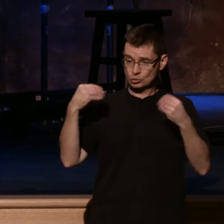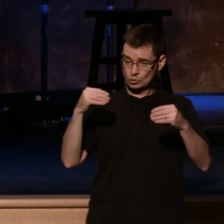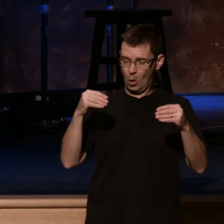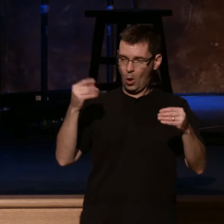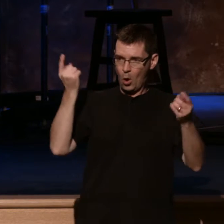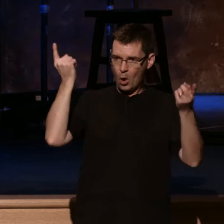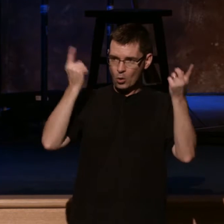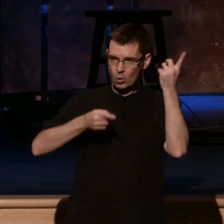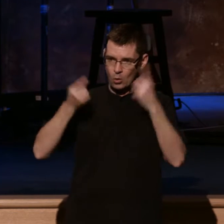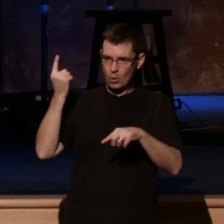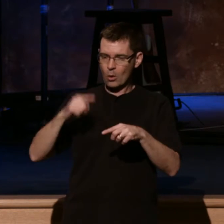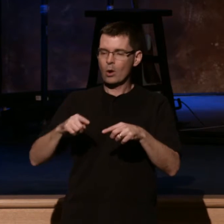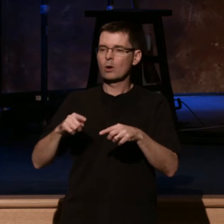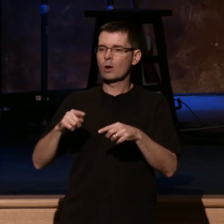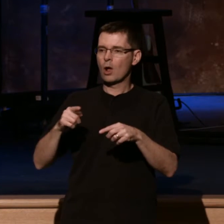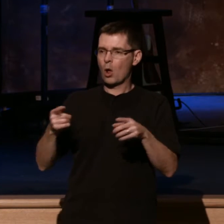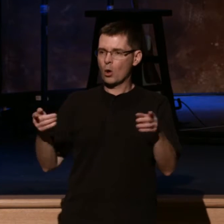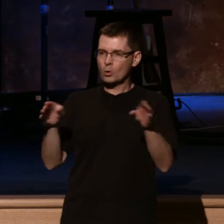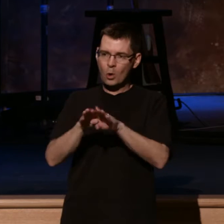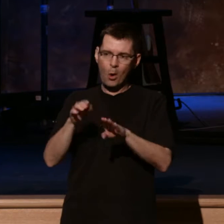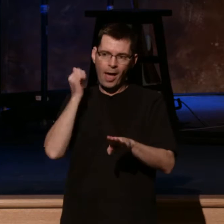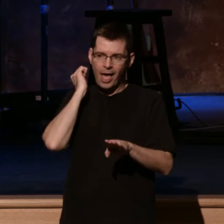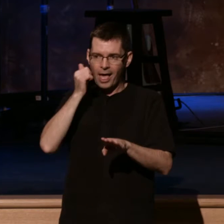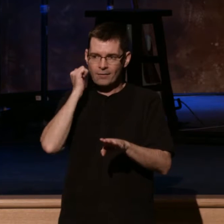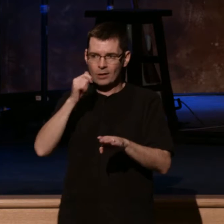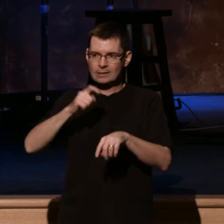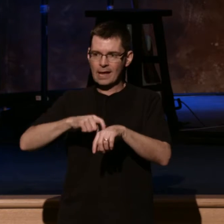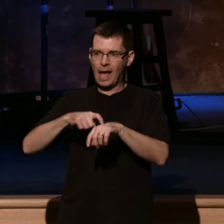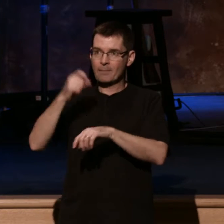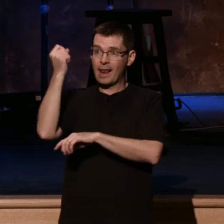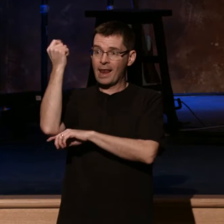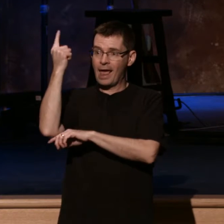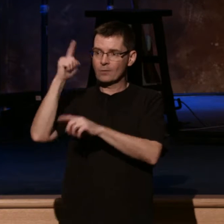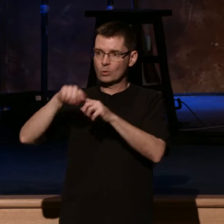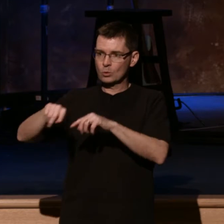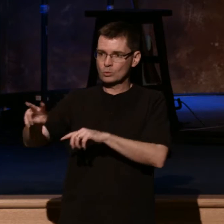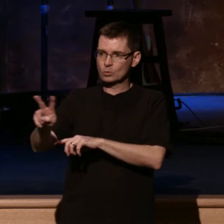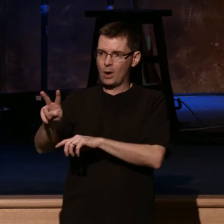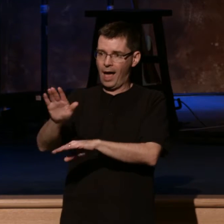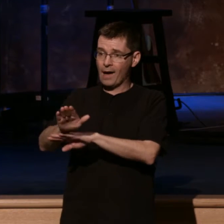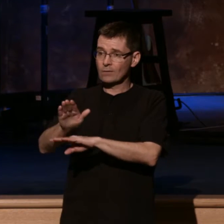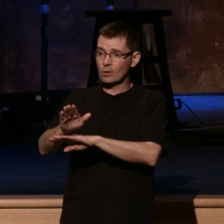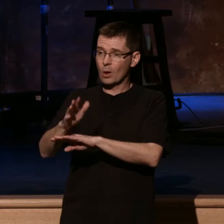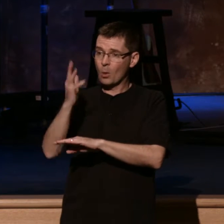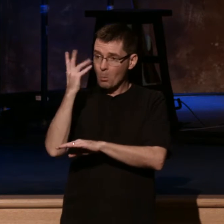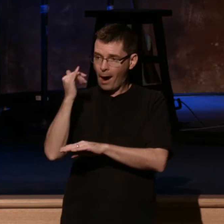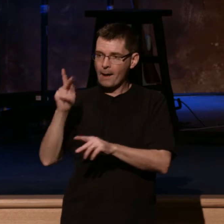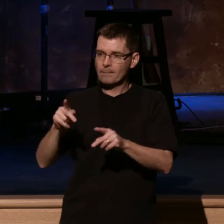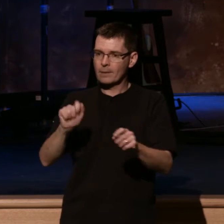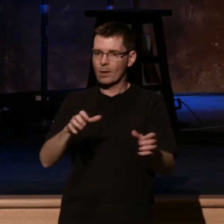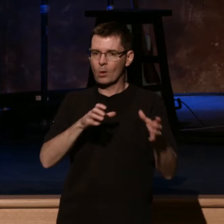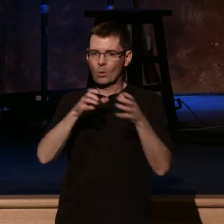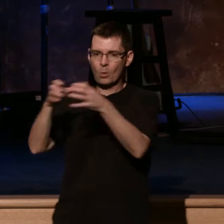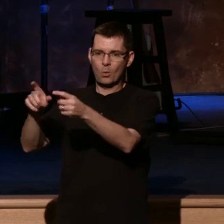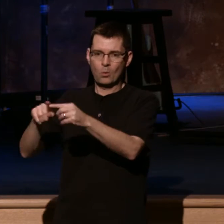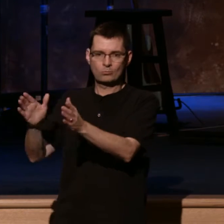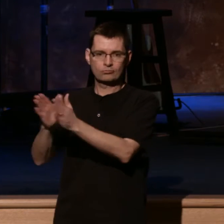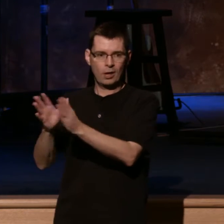11 a.m. to 2 p.m. every day so that people could attend the prayer meetings. Isn't that awesome? So this